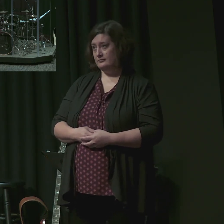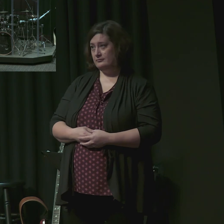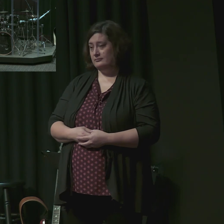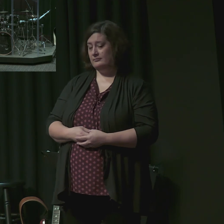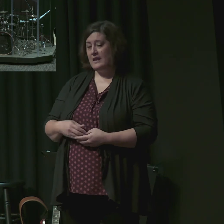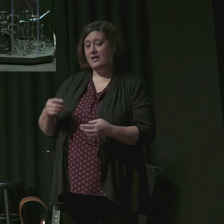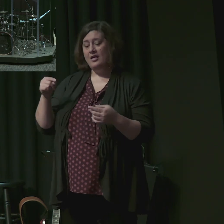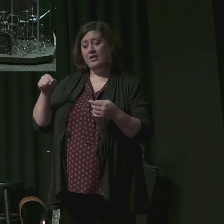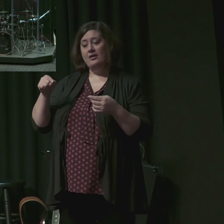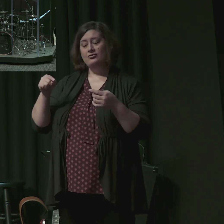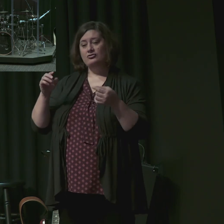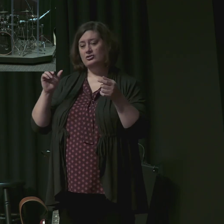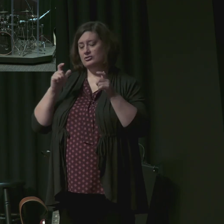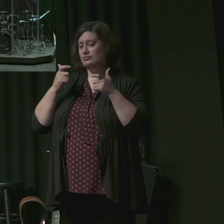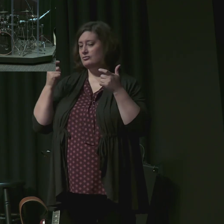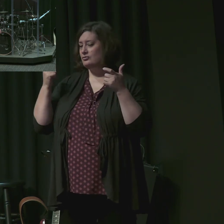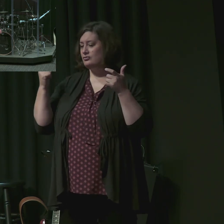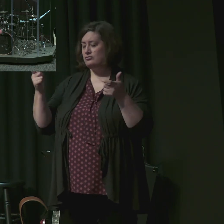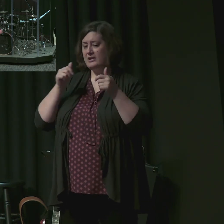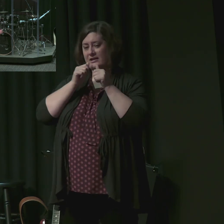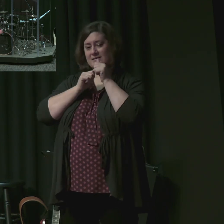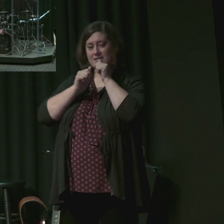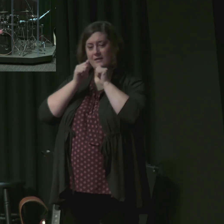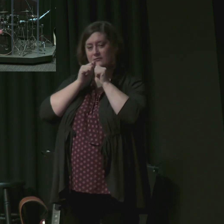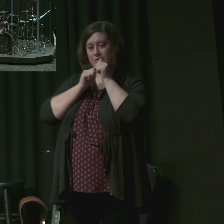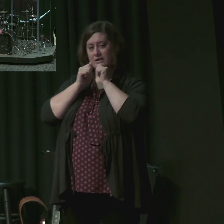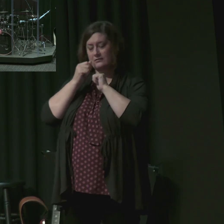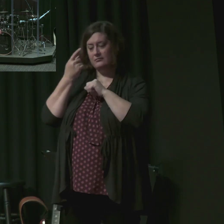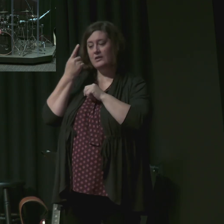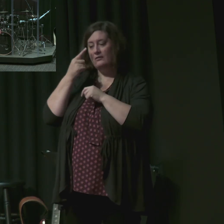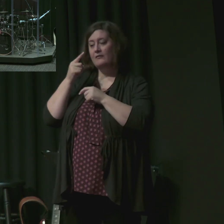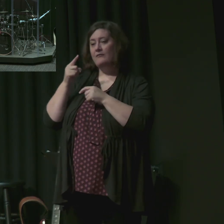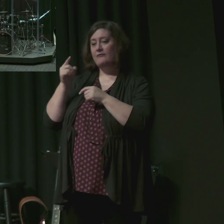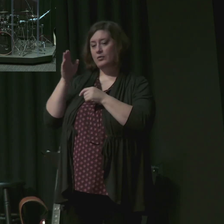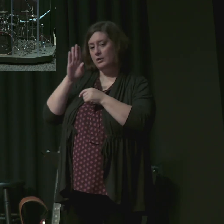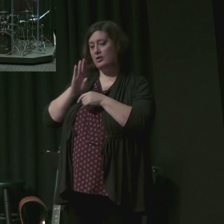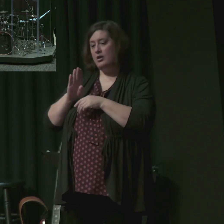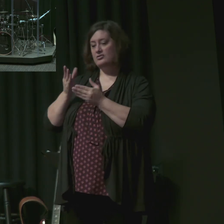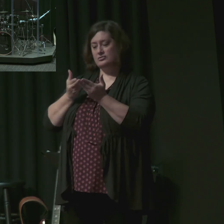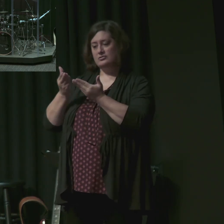suffering that sometimes falls on the choices of God's servants.